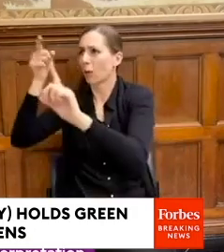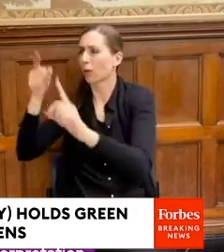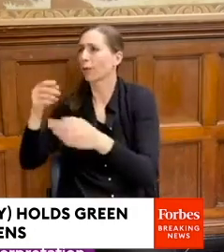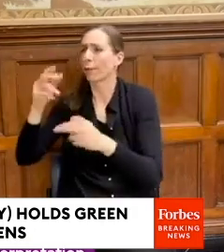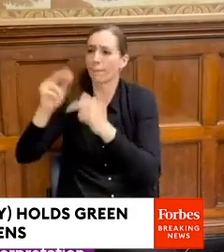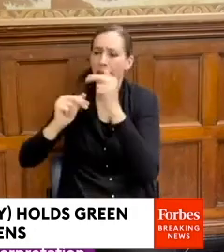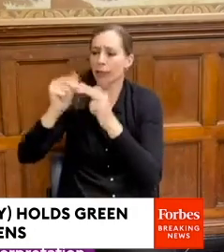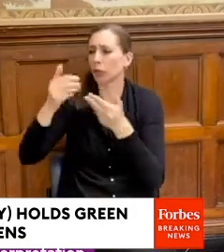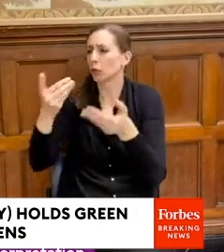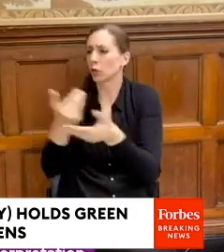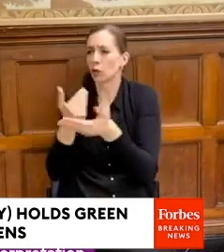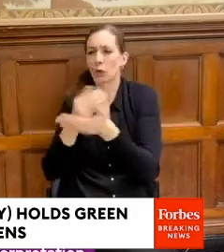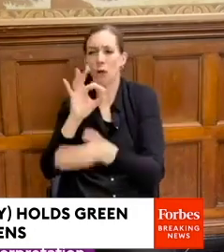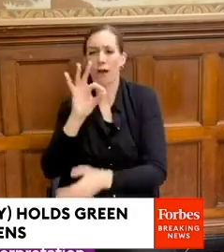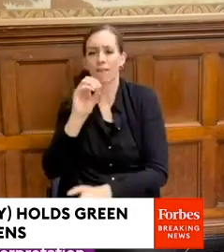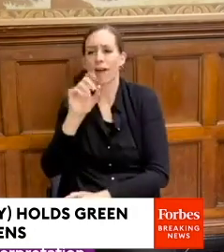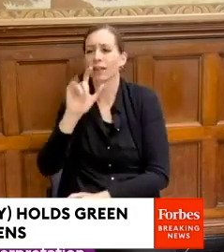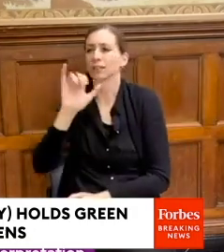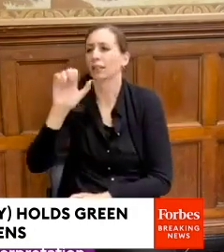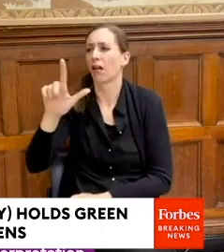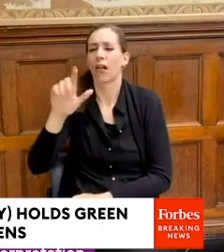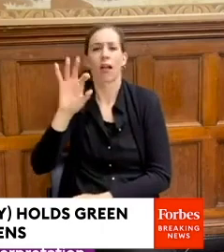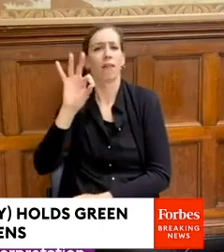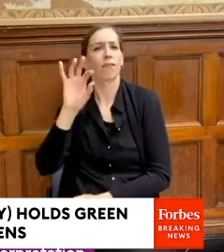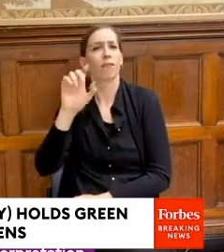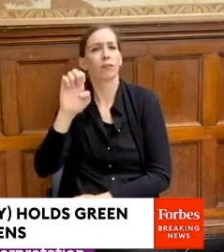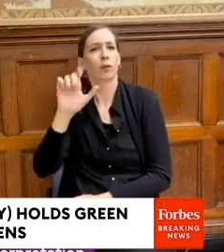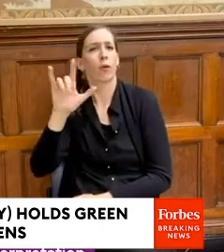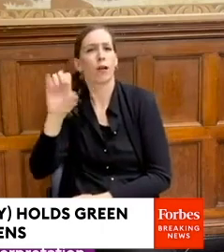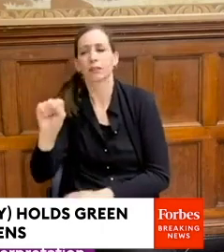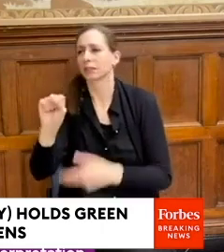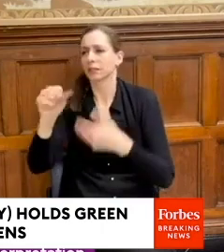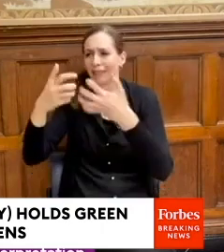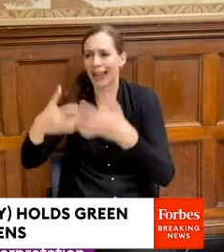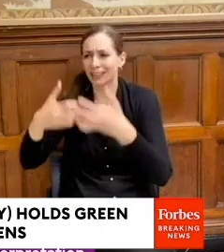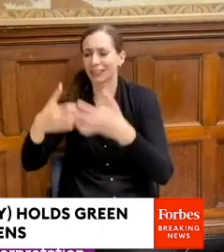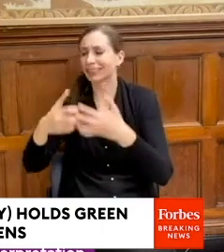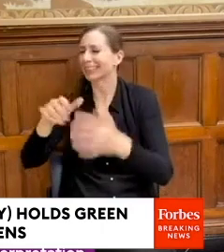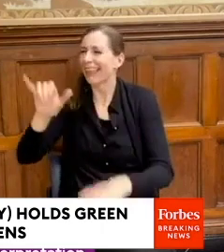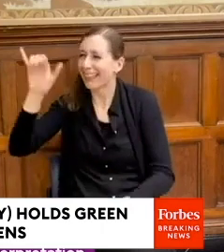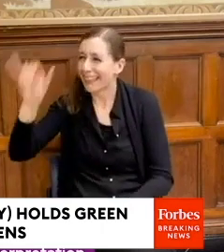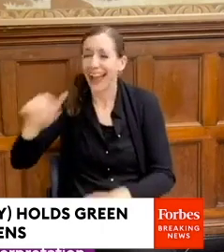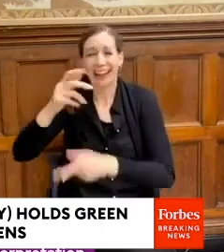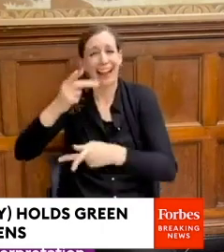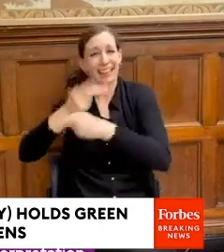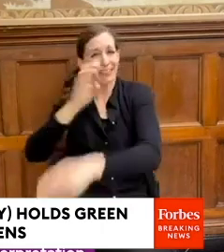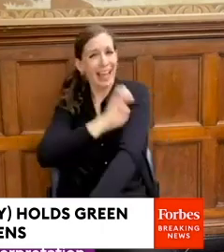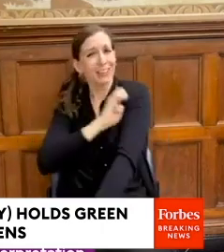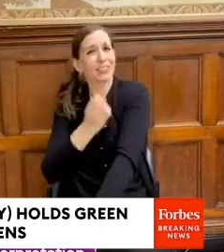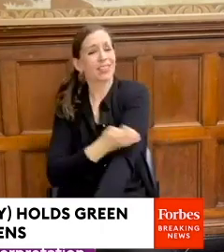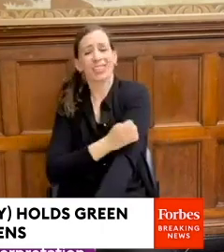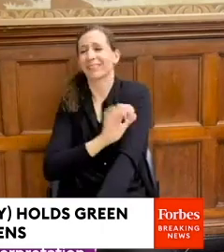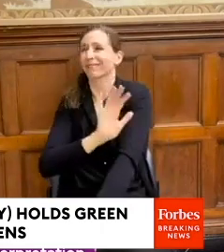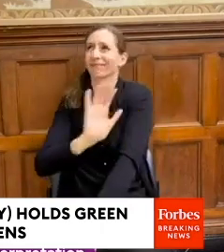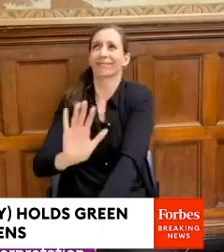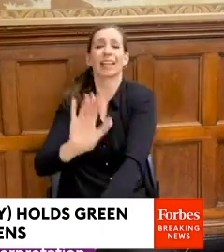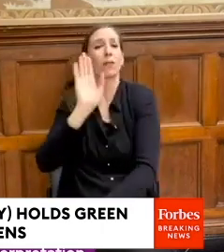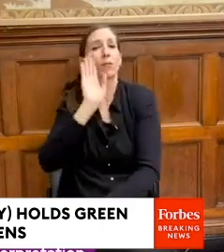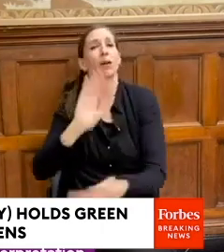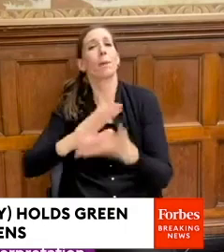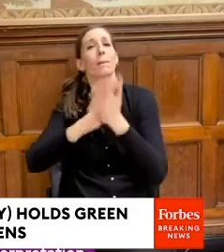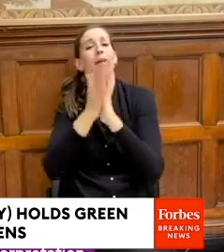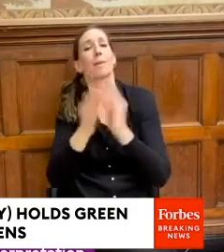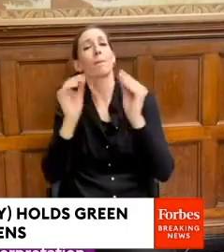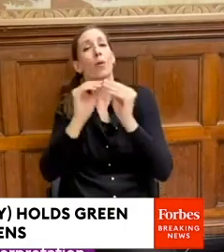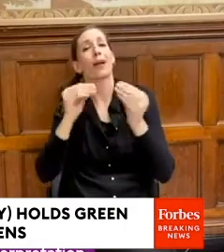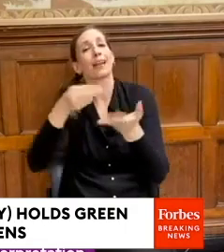fuel pipelines, increase production, fossil fuel infrastructure is only going to get more expensive because it is not a